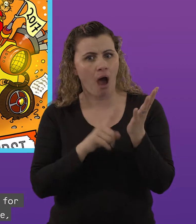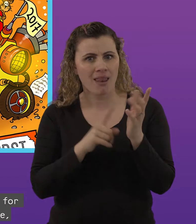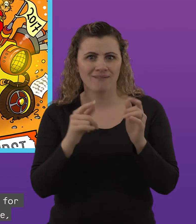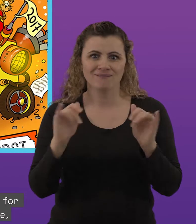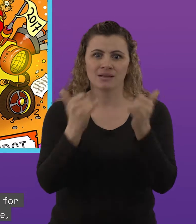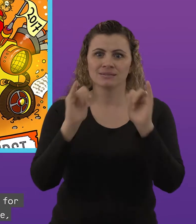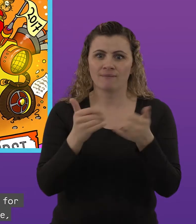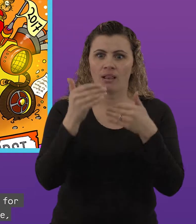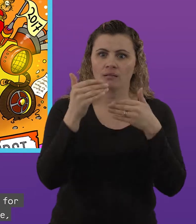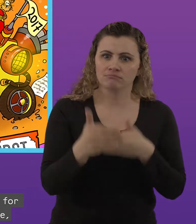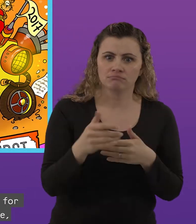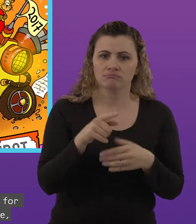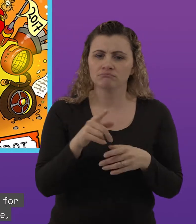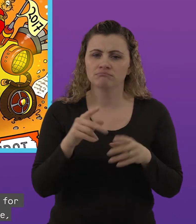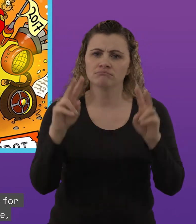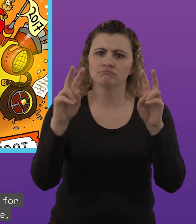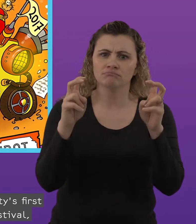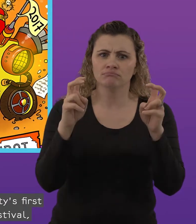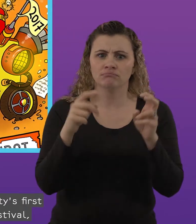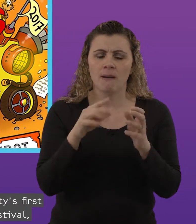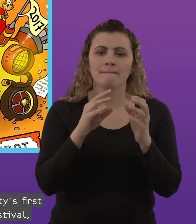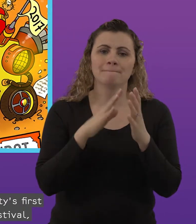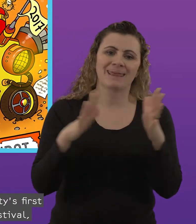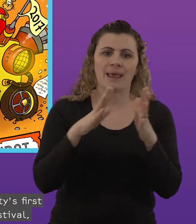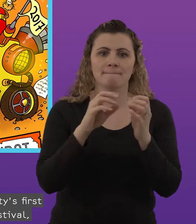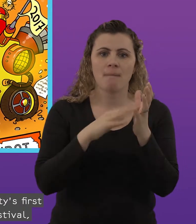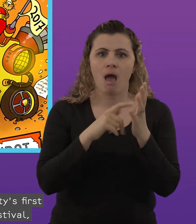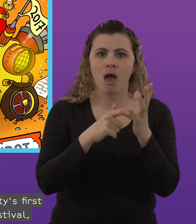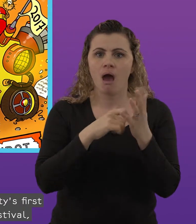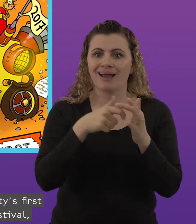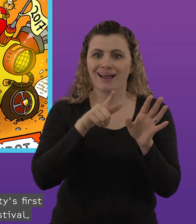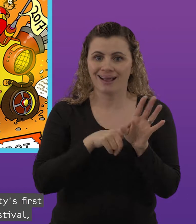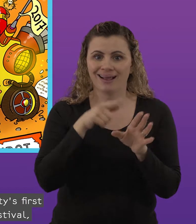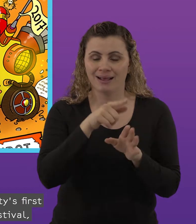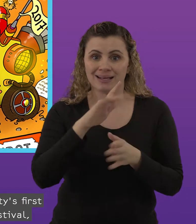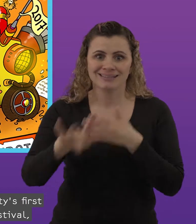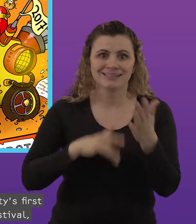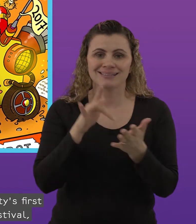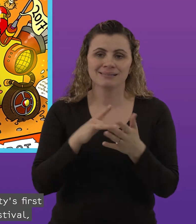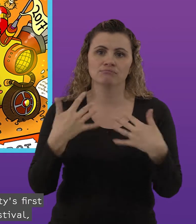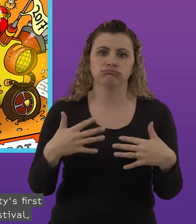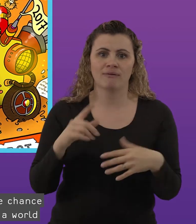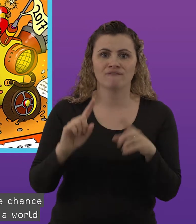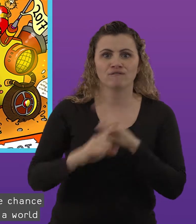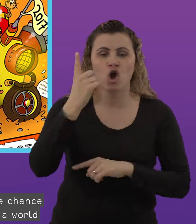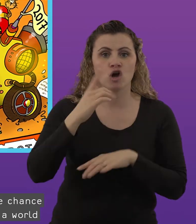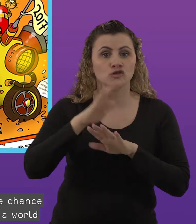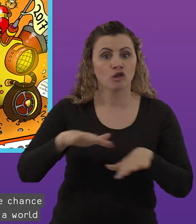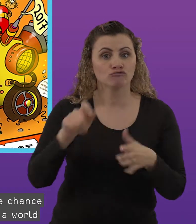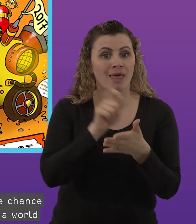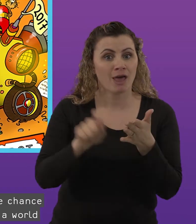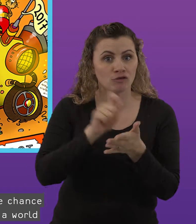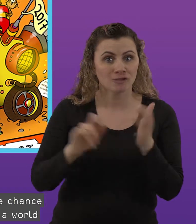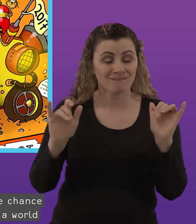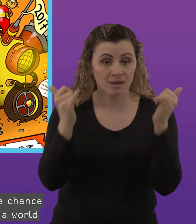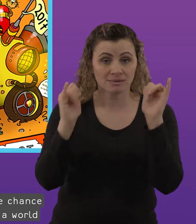Marking a new chapter for Hull's festival scene, The Big Malarkey is the city's first children's literature festival, giving kids of all